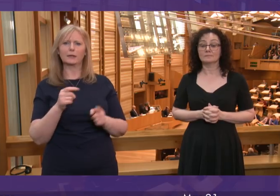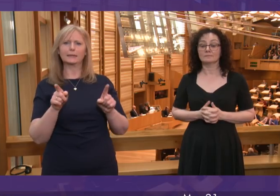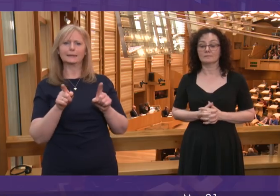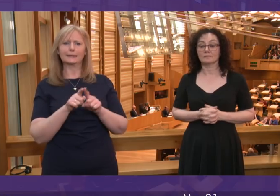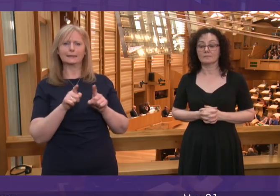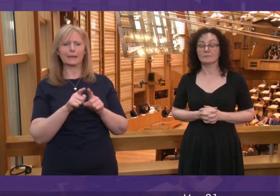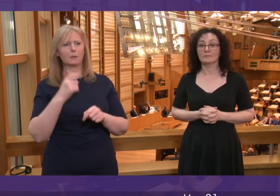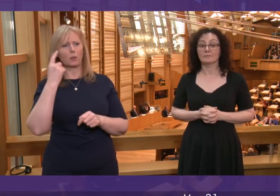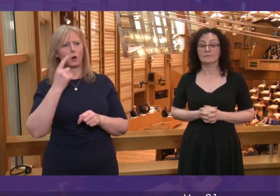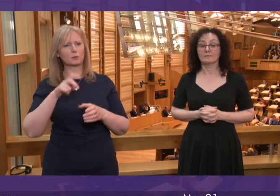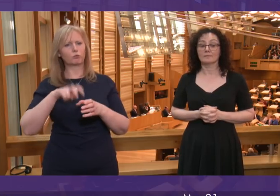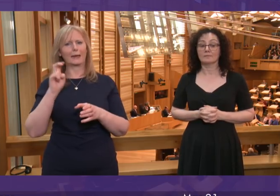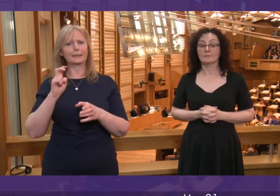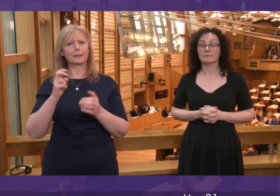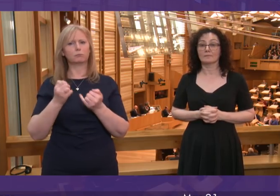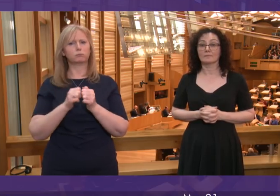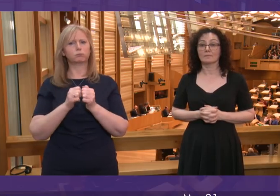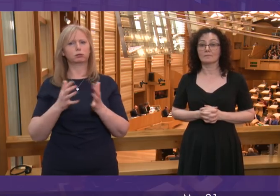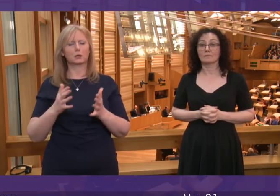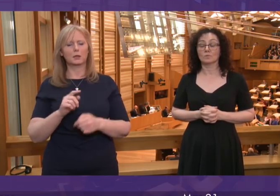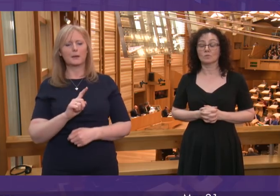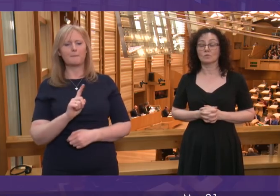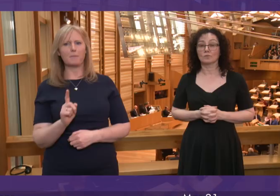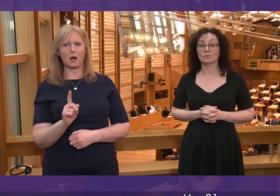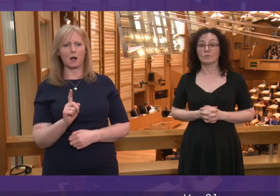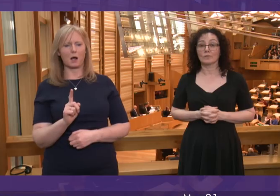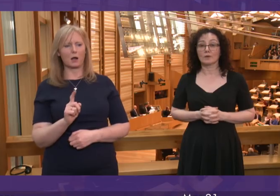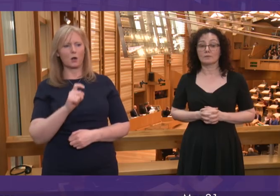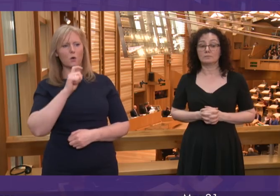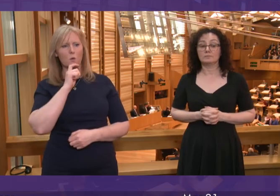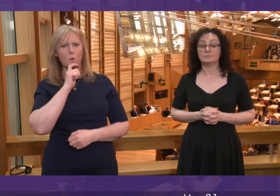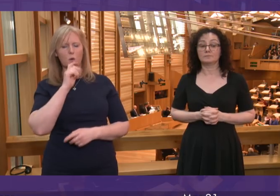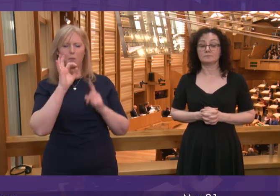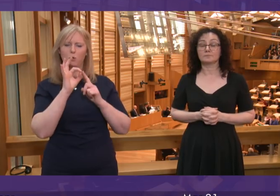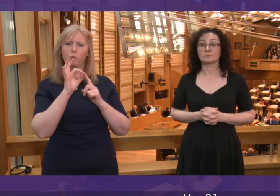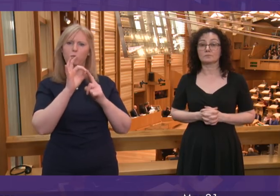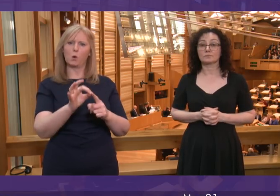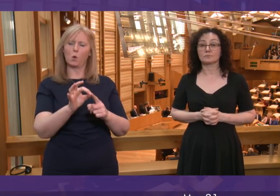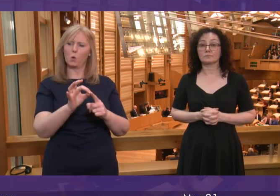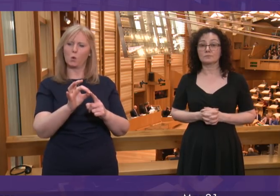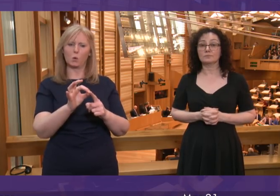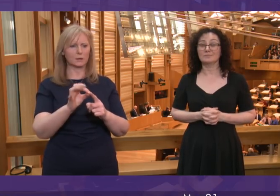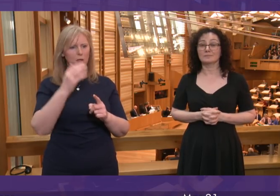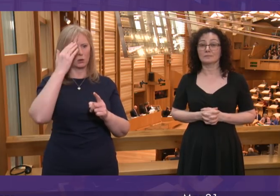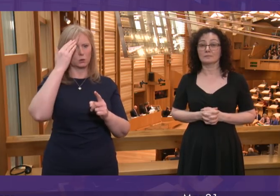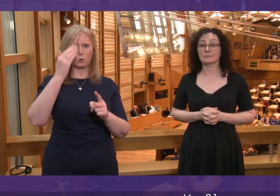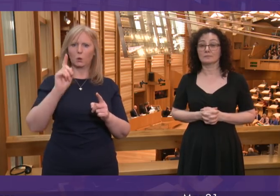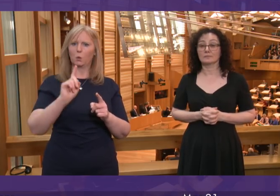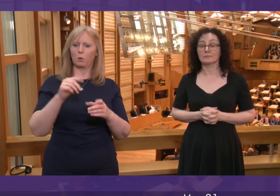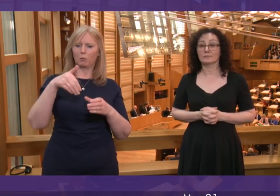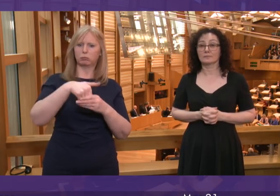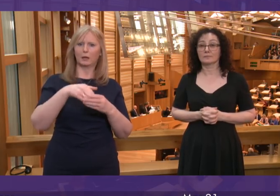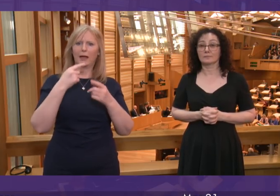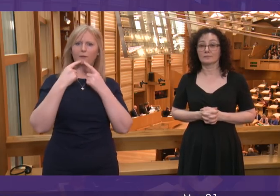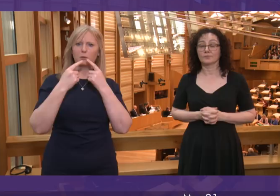about the chaos of Brexit. That was down to those who proposed it having no idea what it looked like in reality and doing no